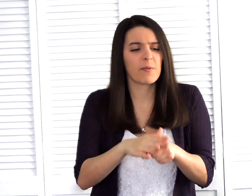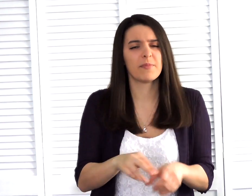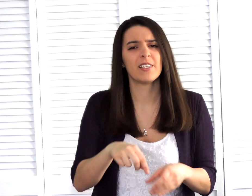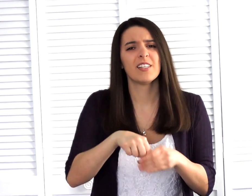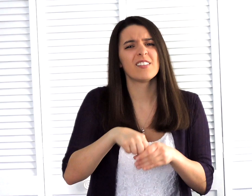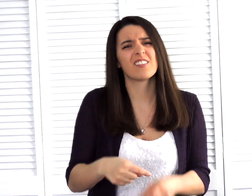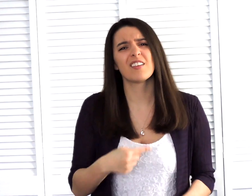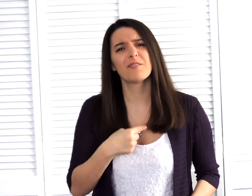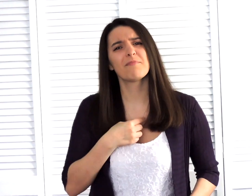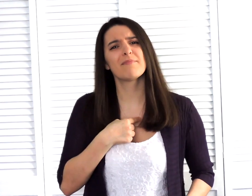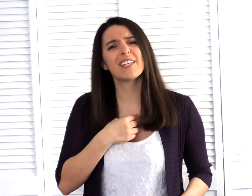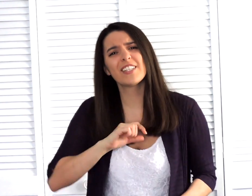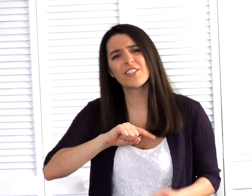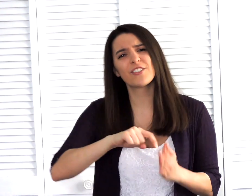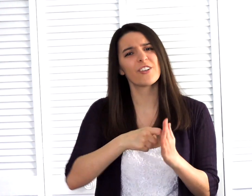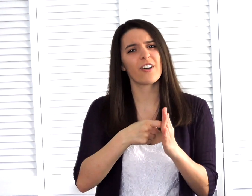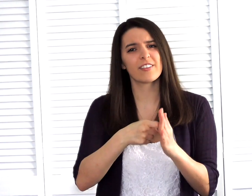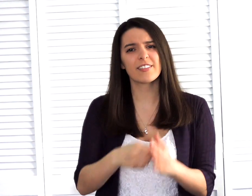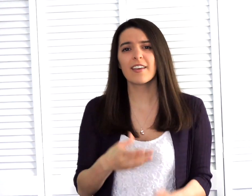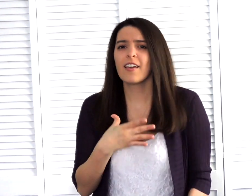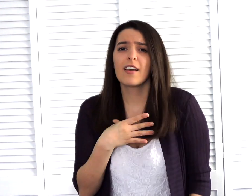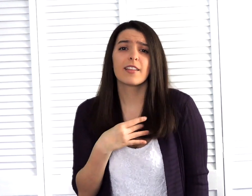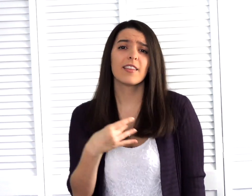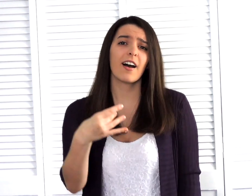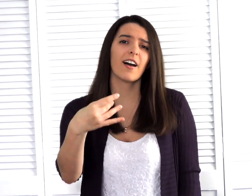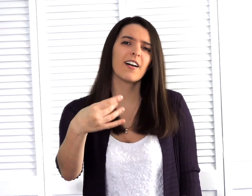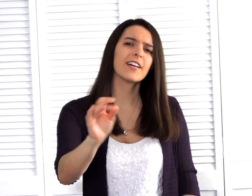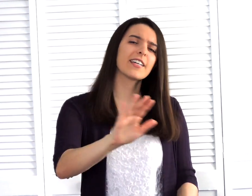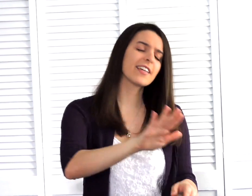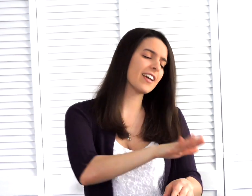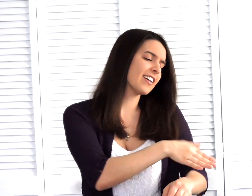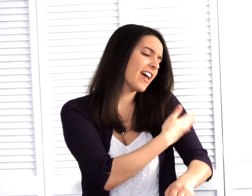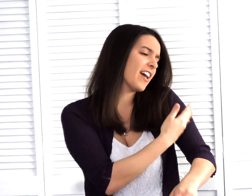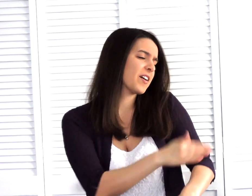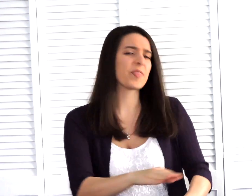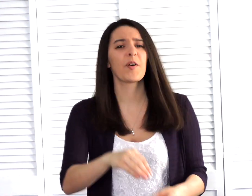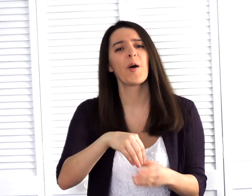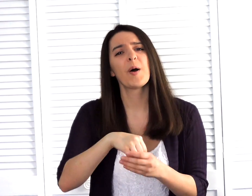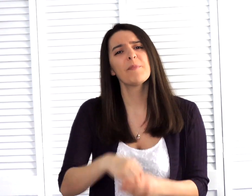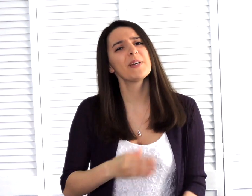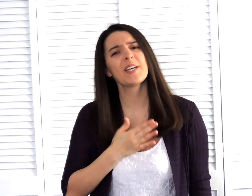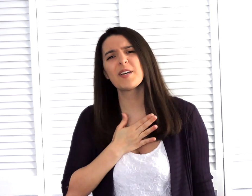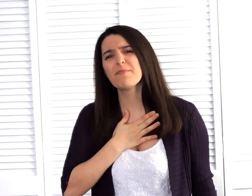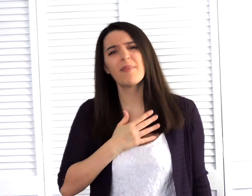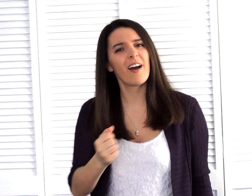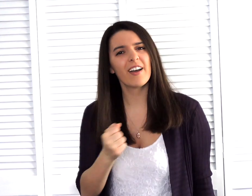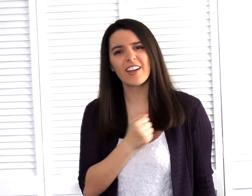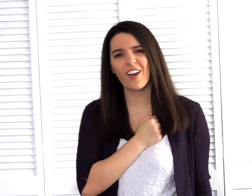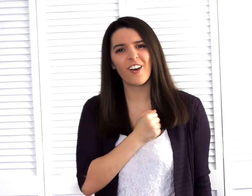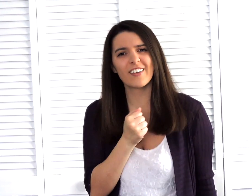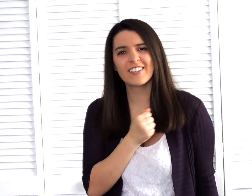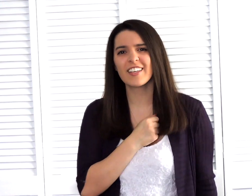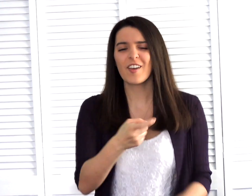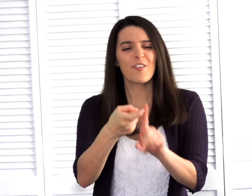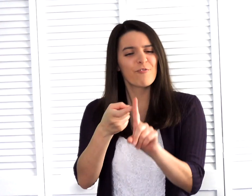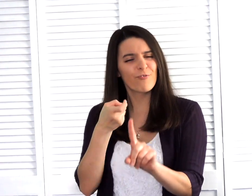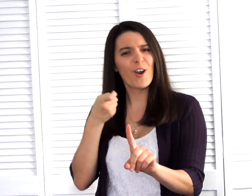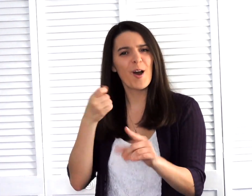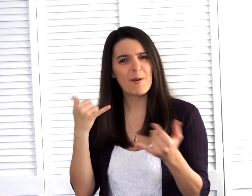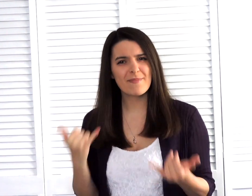will blinded the lights. From